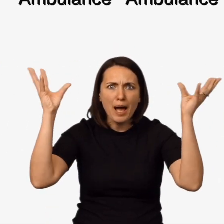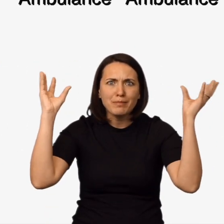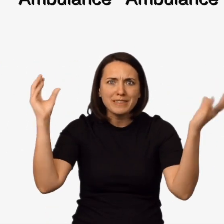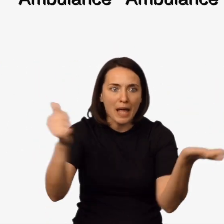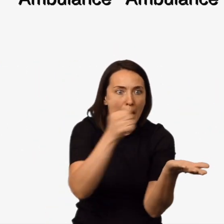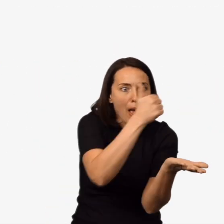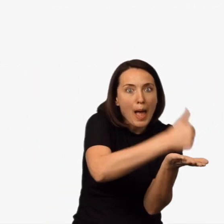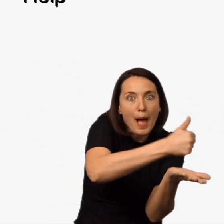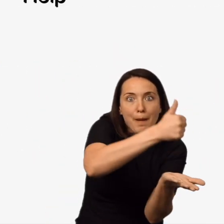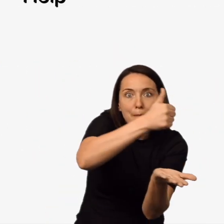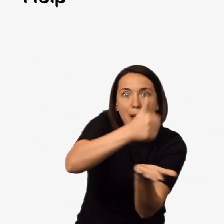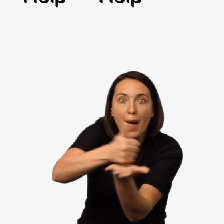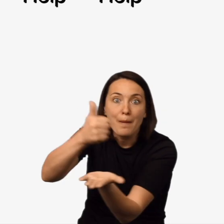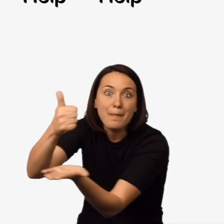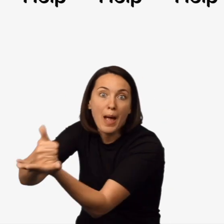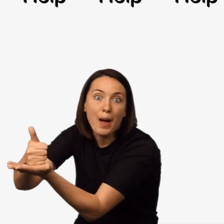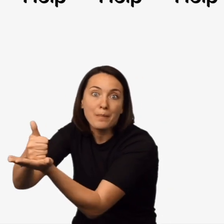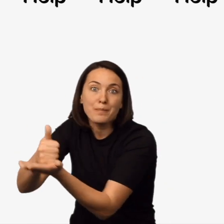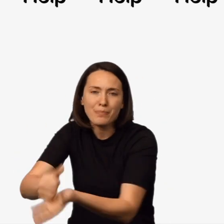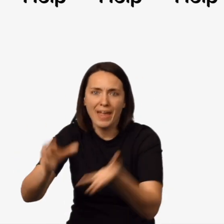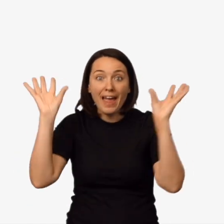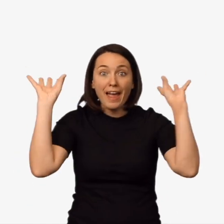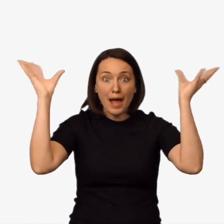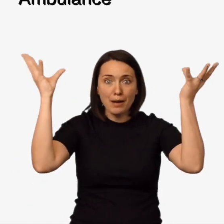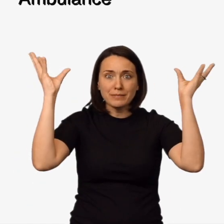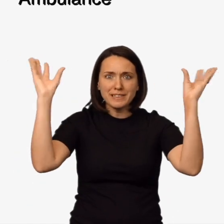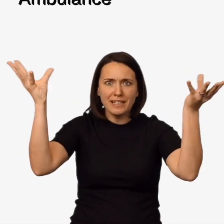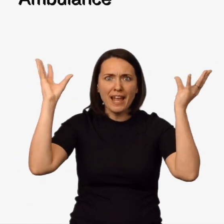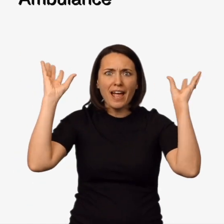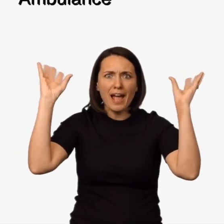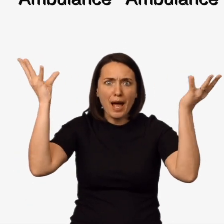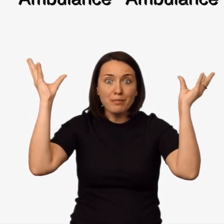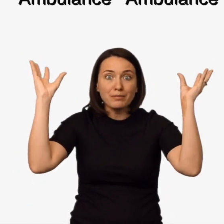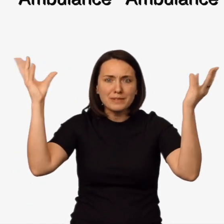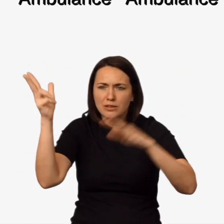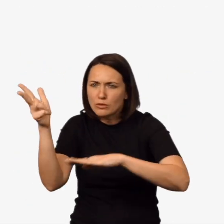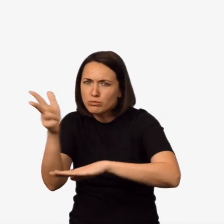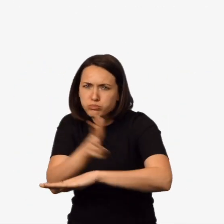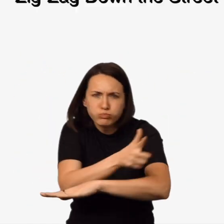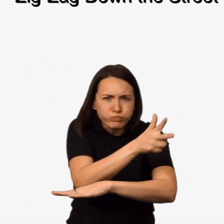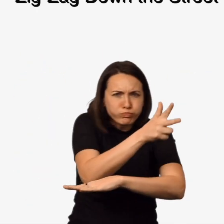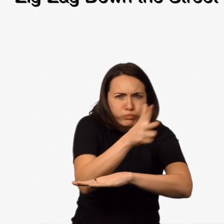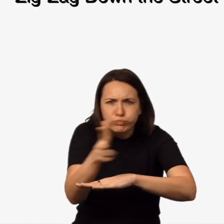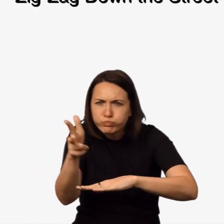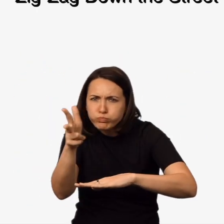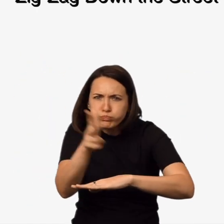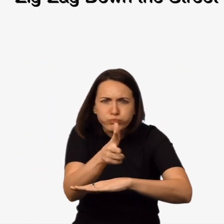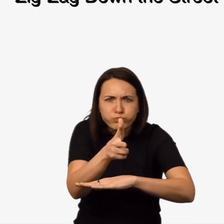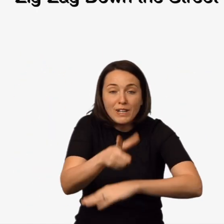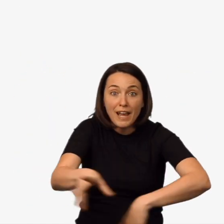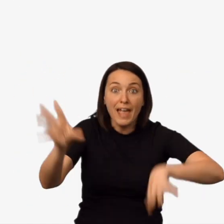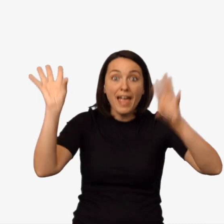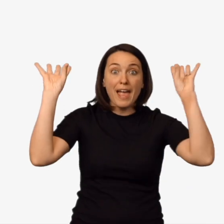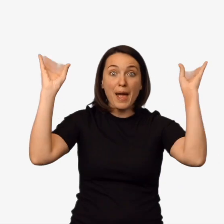ambulance, help, help, help, ambulance, ambulance, zigzag down the street,